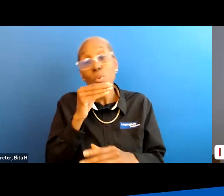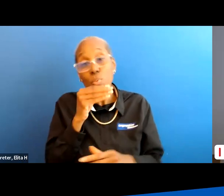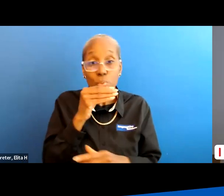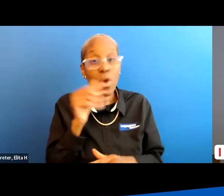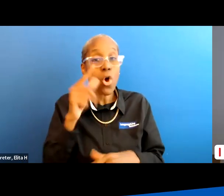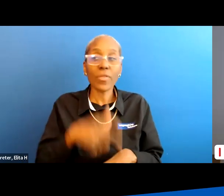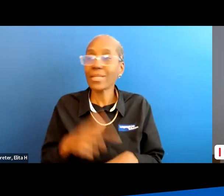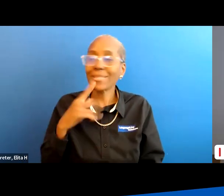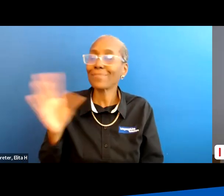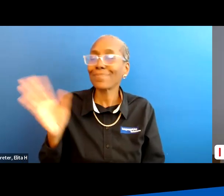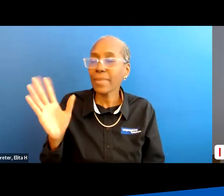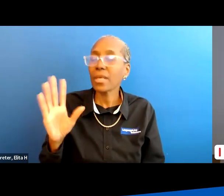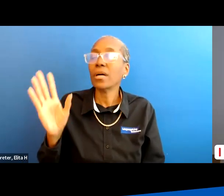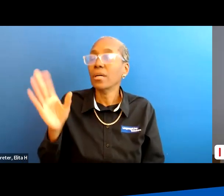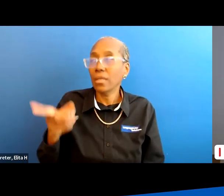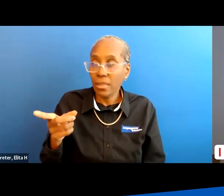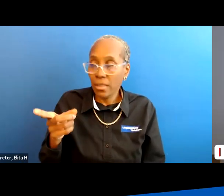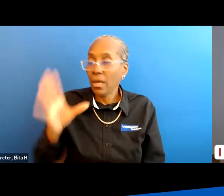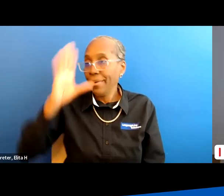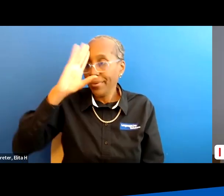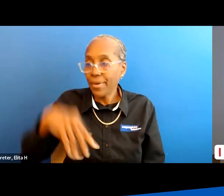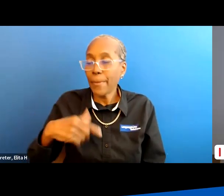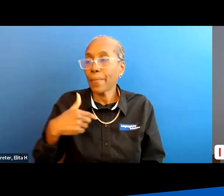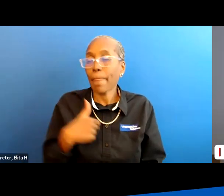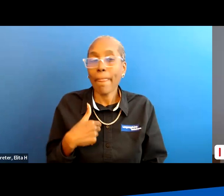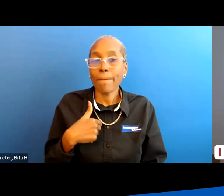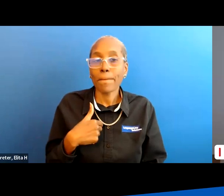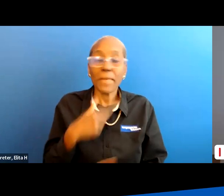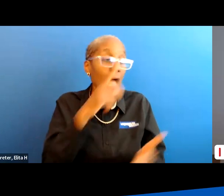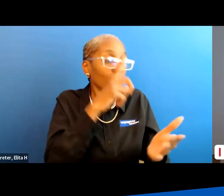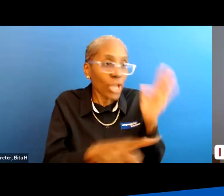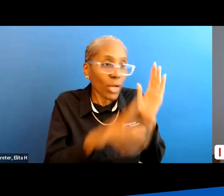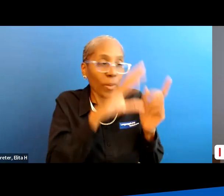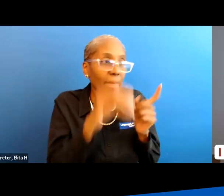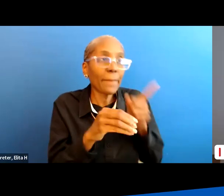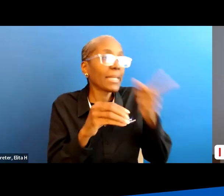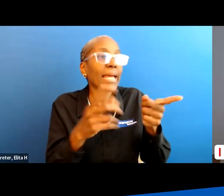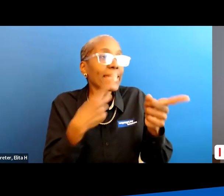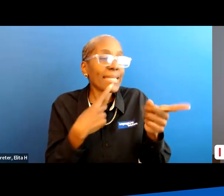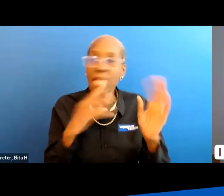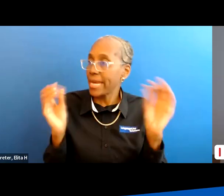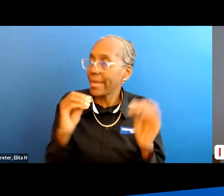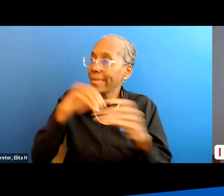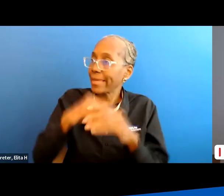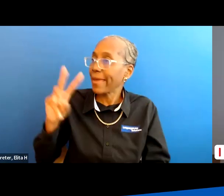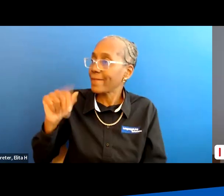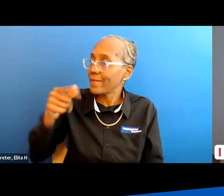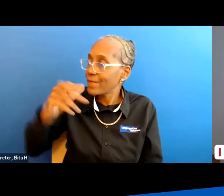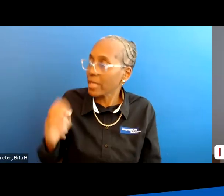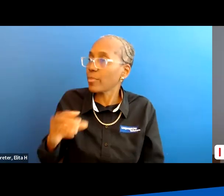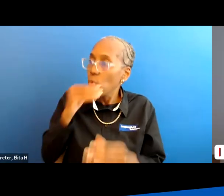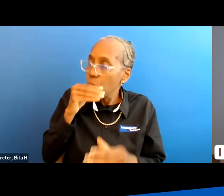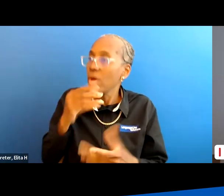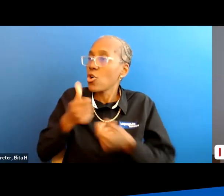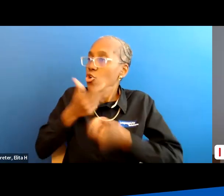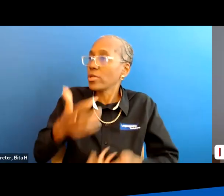time um you know um i check with the company and there's nothing in that vape that is going to